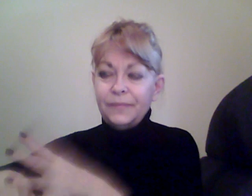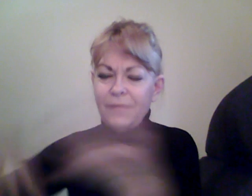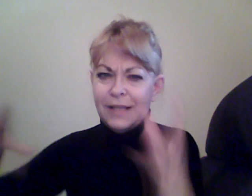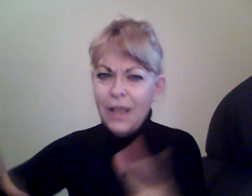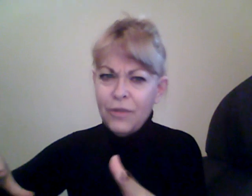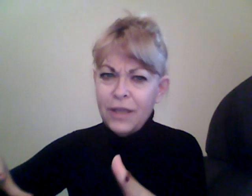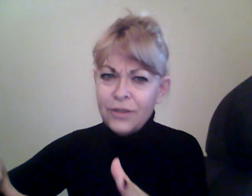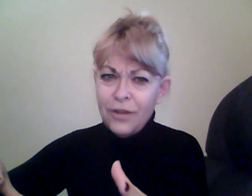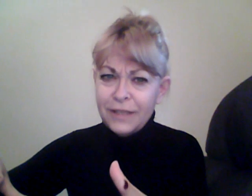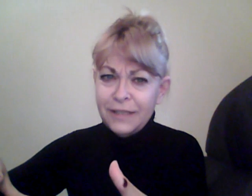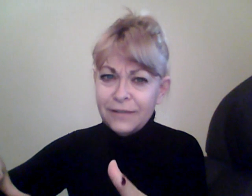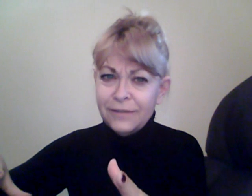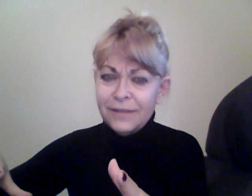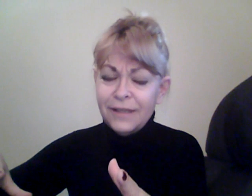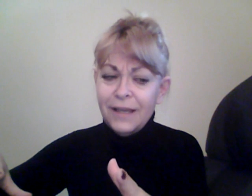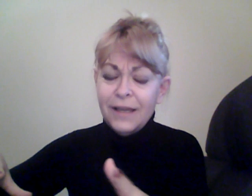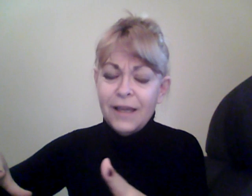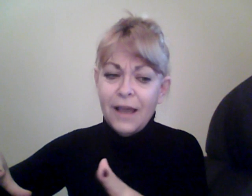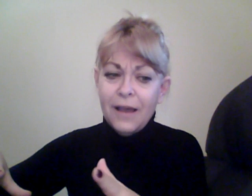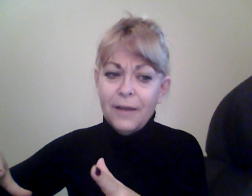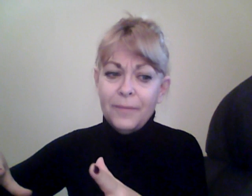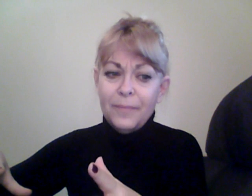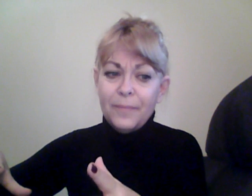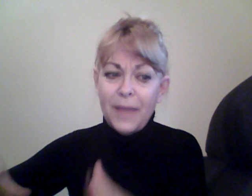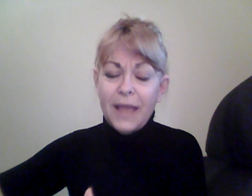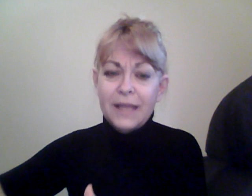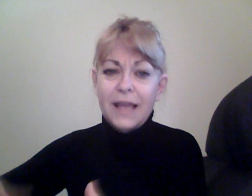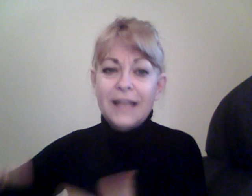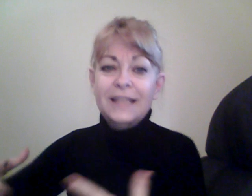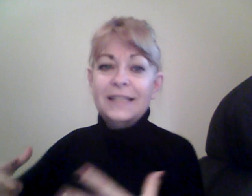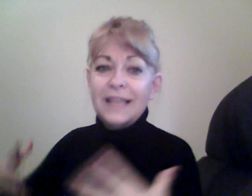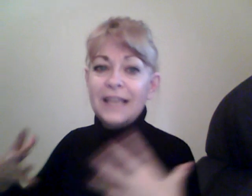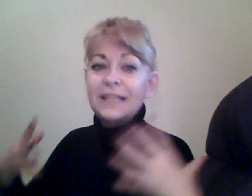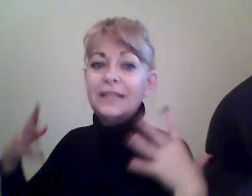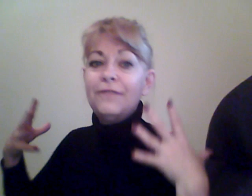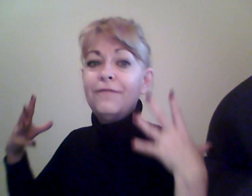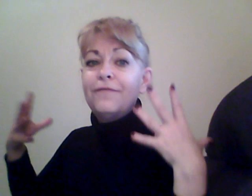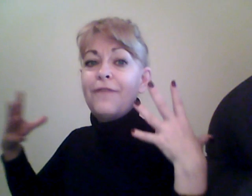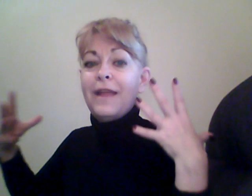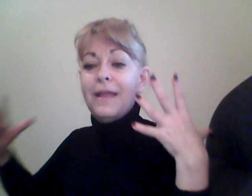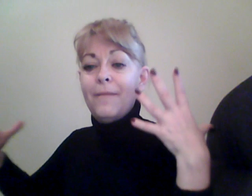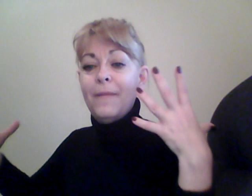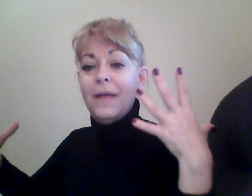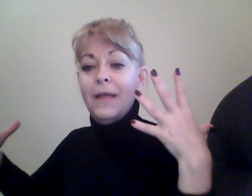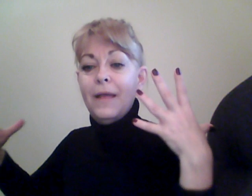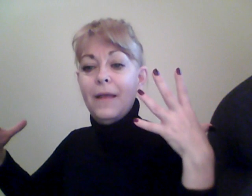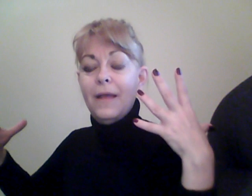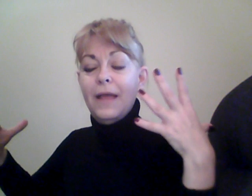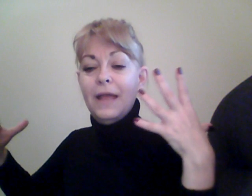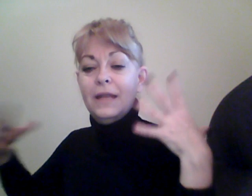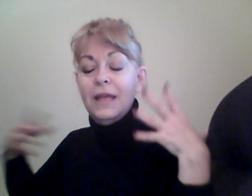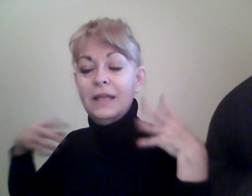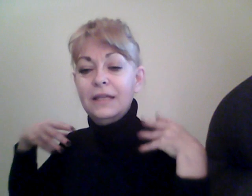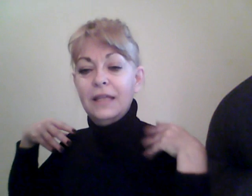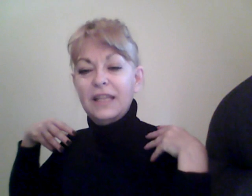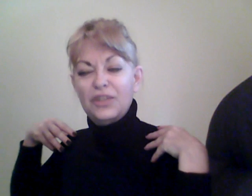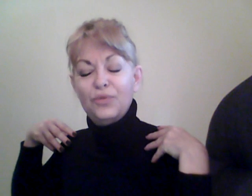Now, that's all healed. Um, but, I need to get the frame and, and, like, to